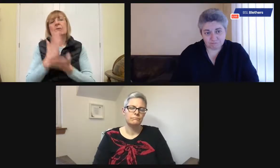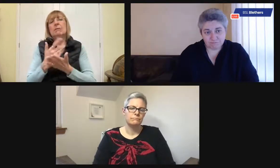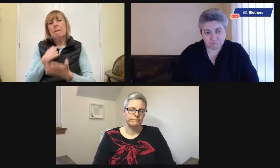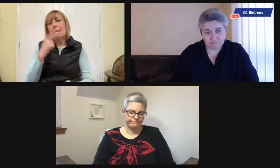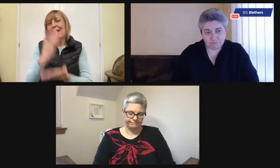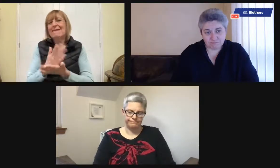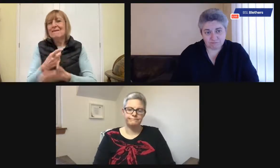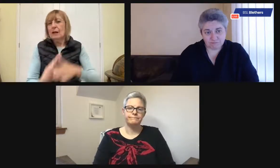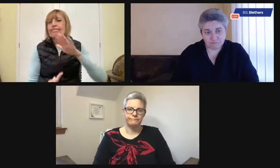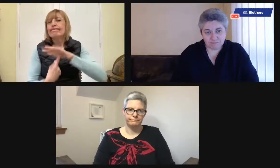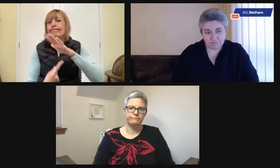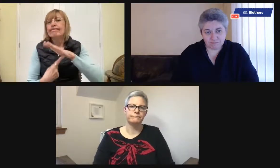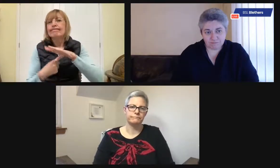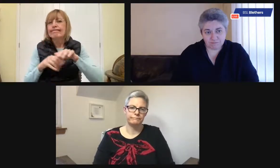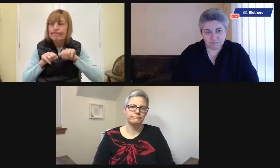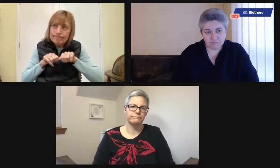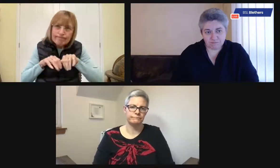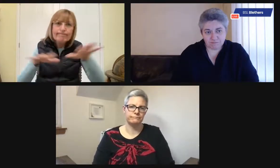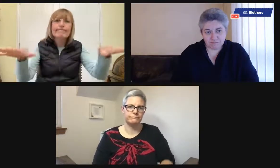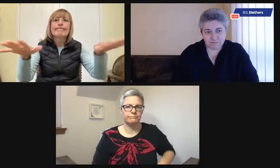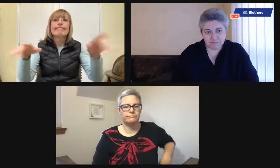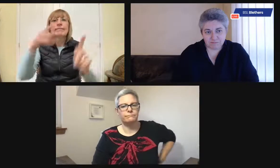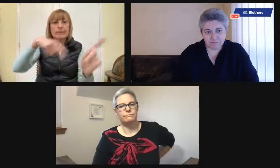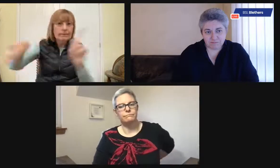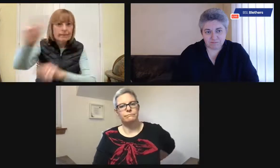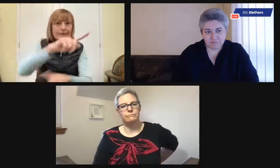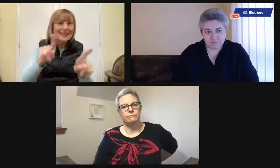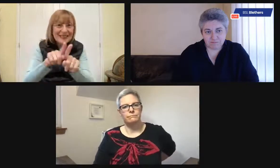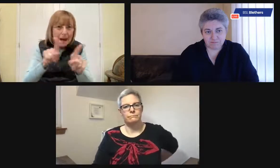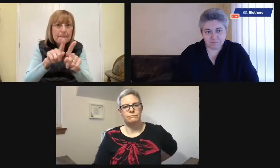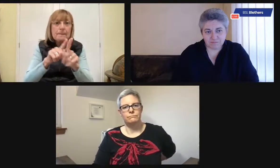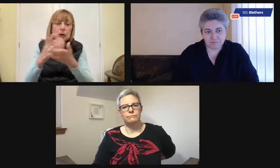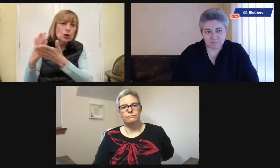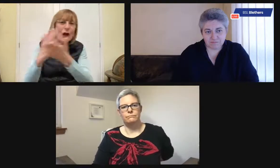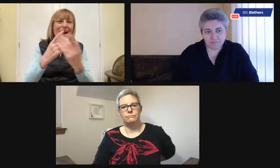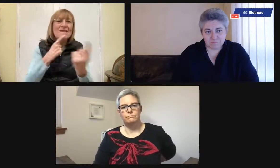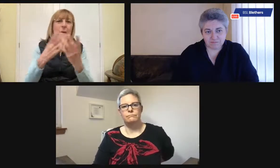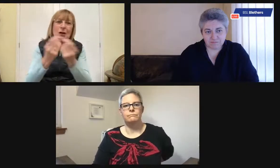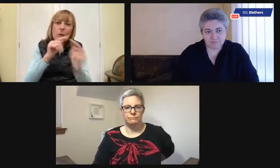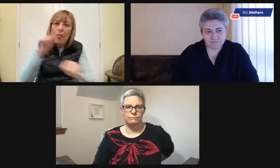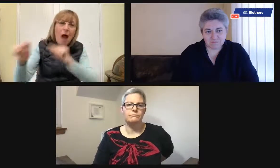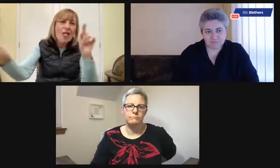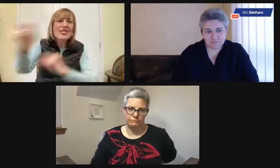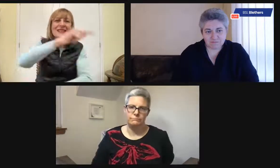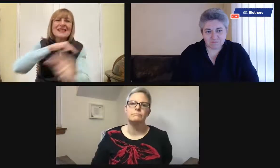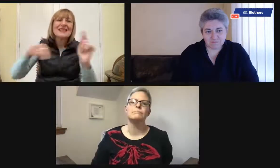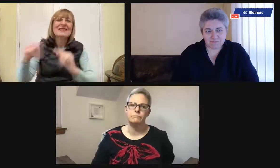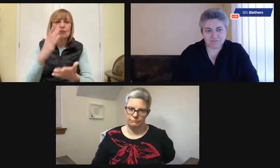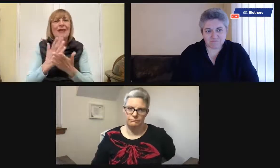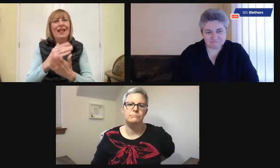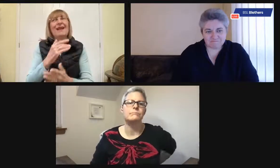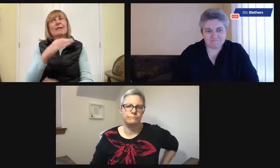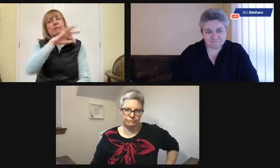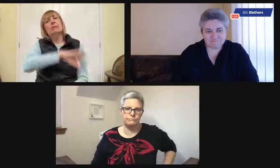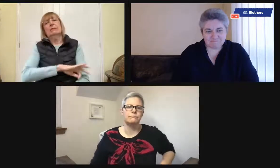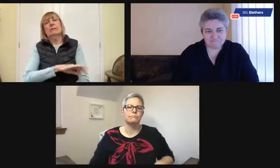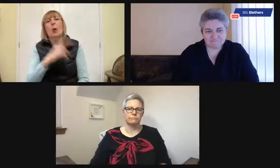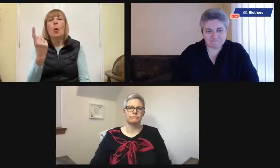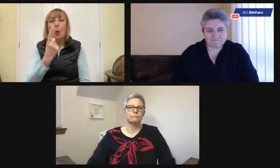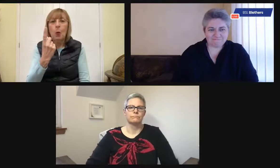like tonight are a great opportunity to share information. And I believe very strongly in getting that word out to the deaf community.